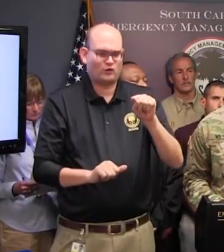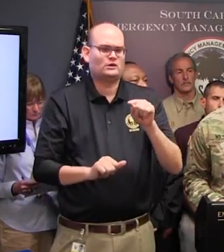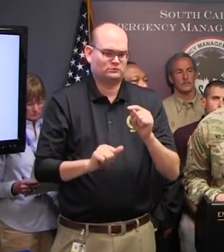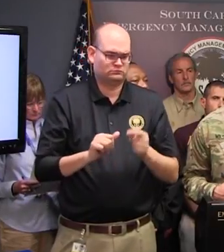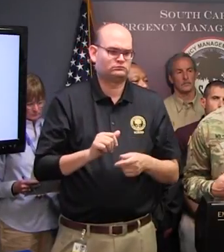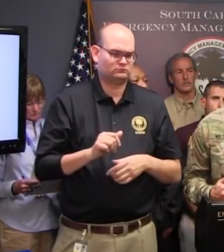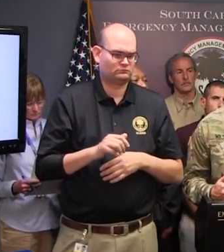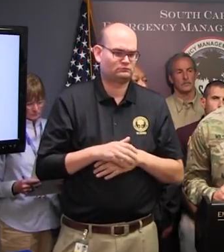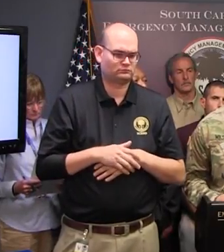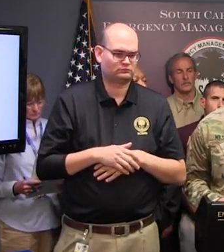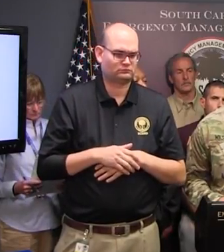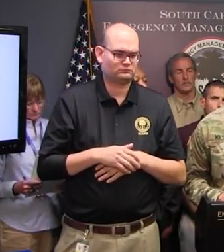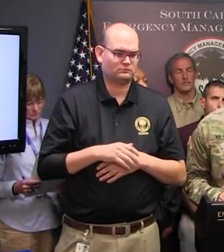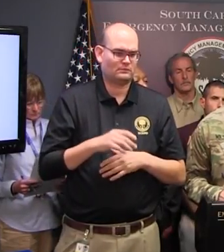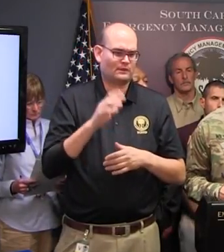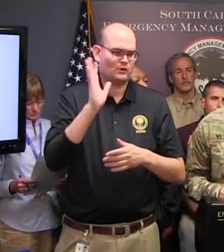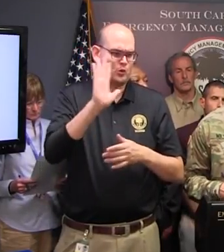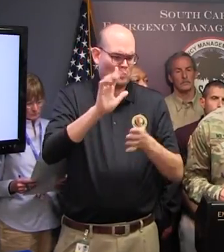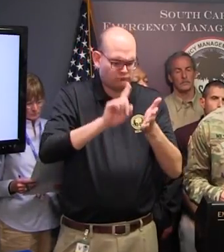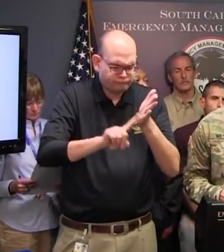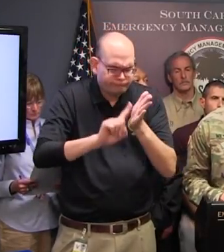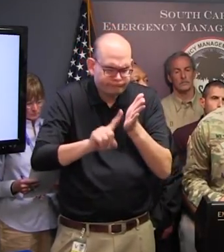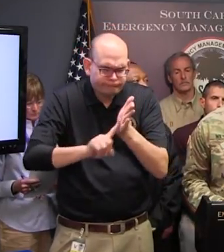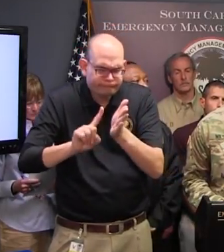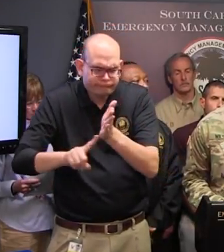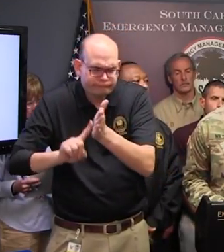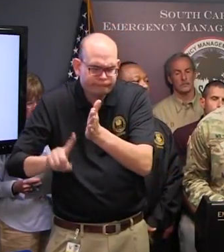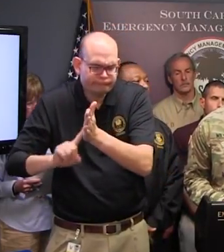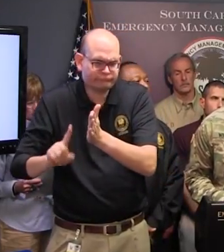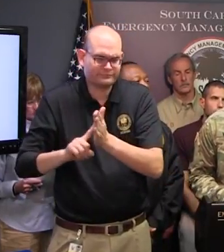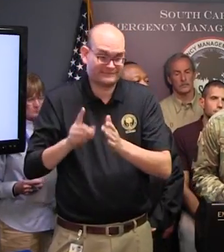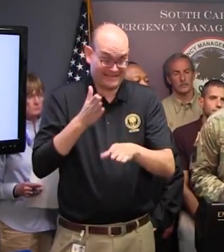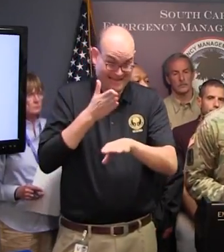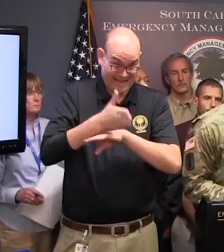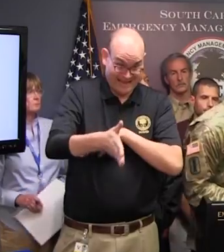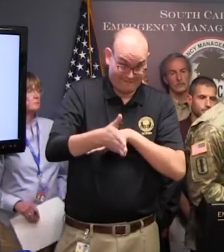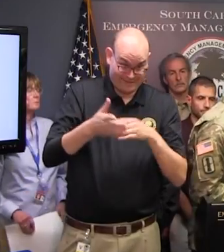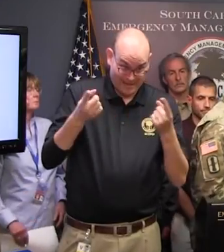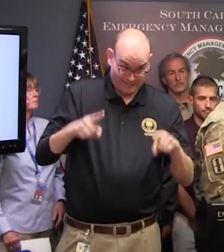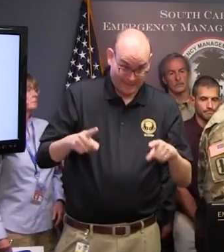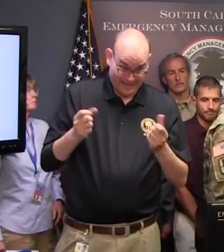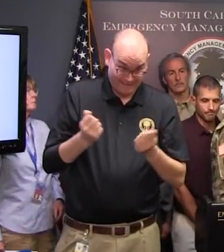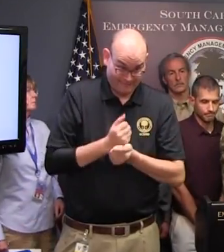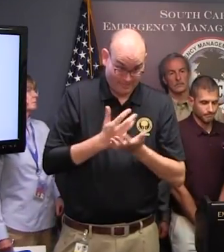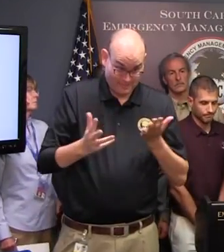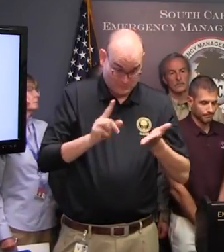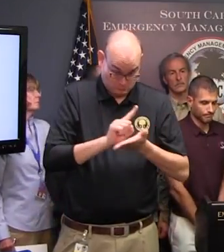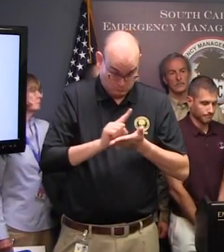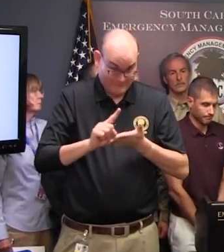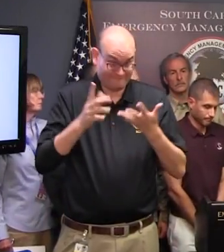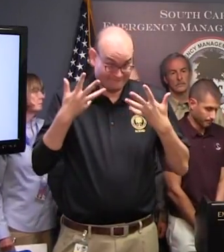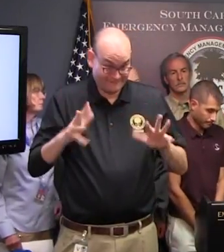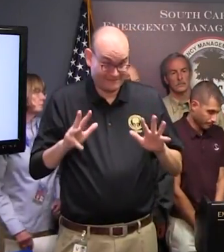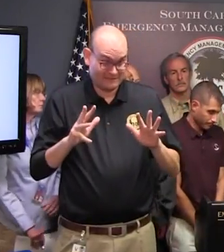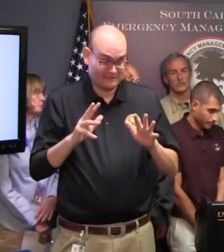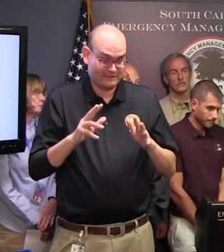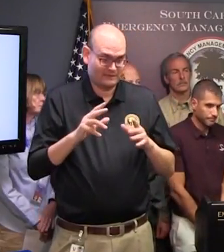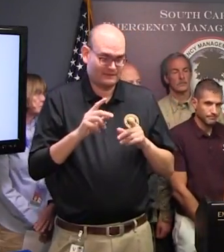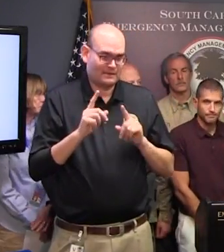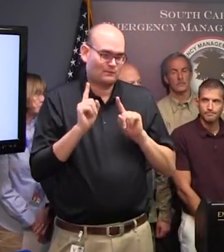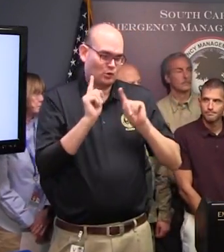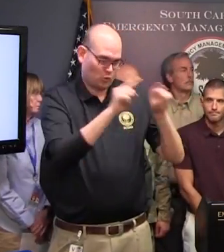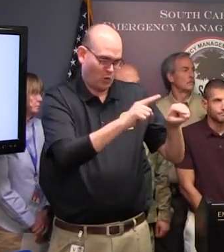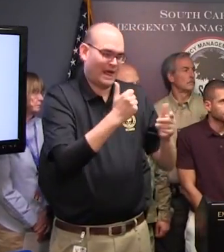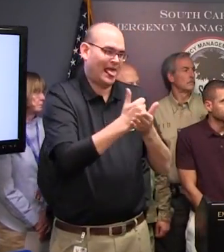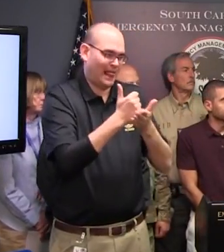investigating these after this week, but probably not during the event. Thank you. Thank you. A few others, Commissioner